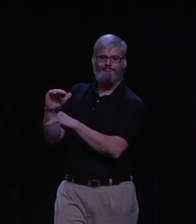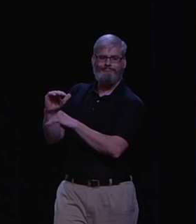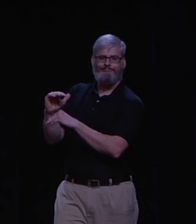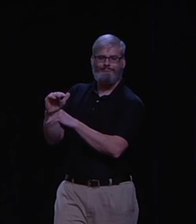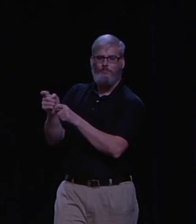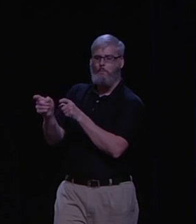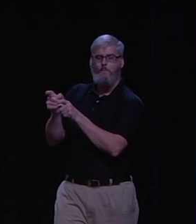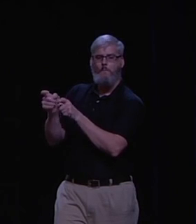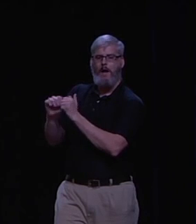Before,